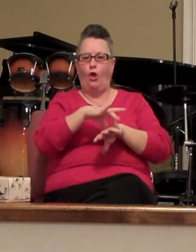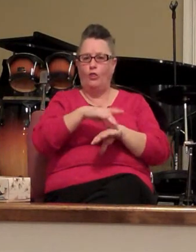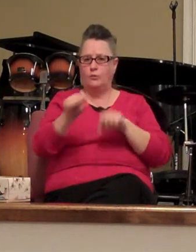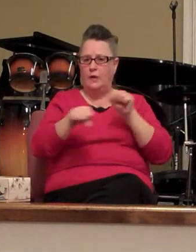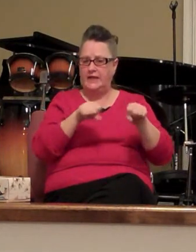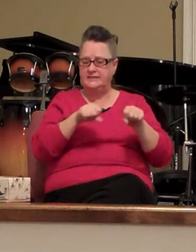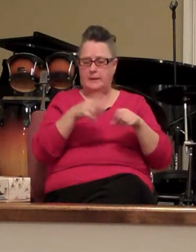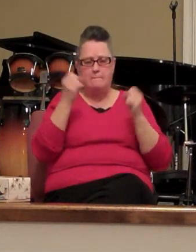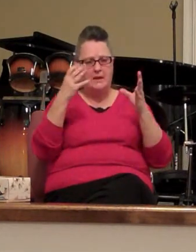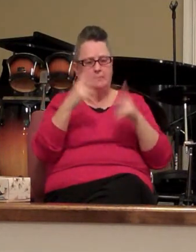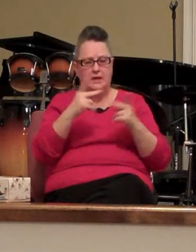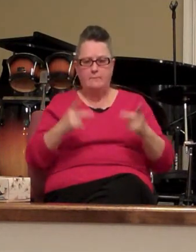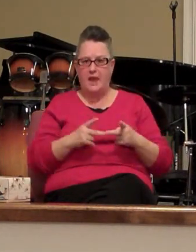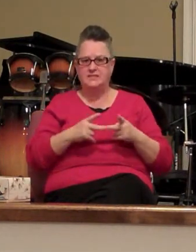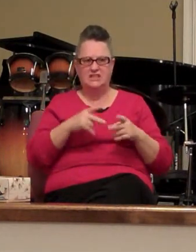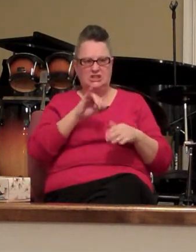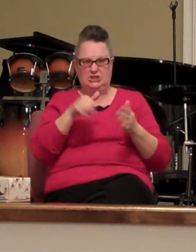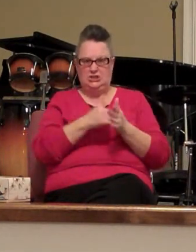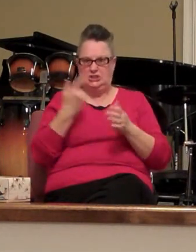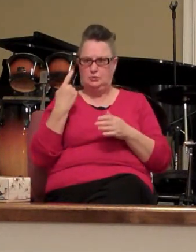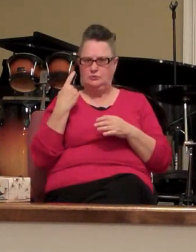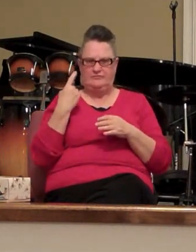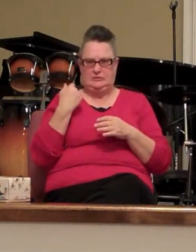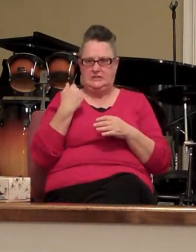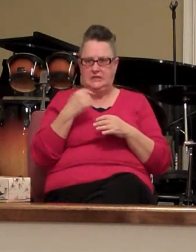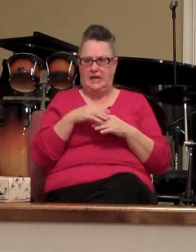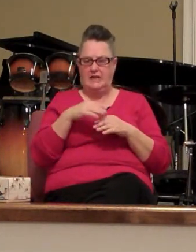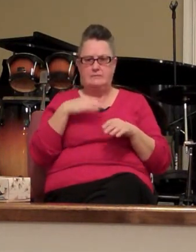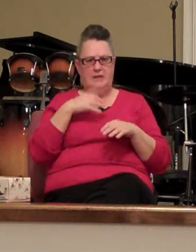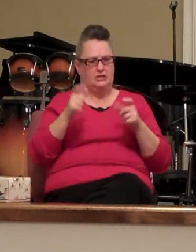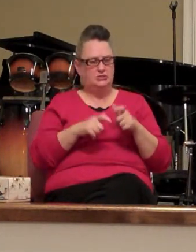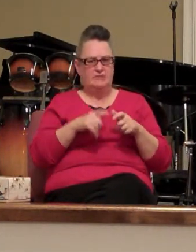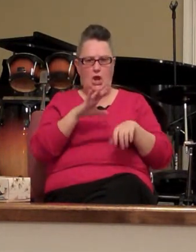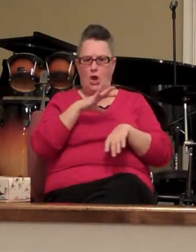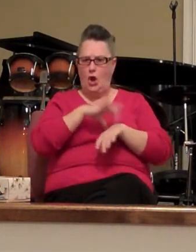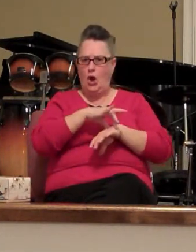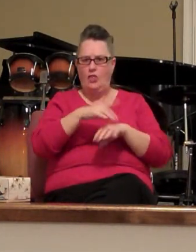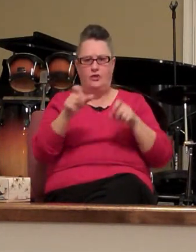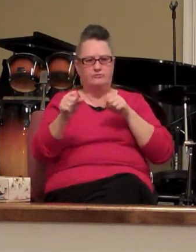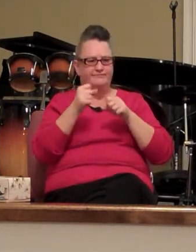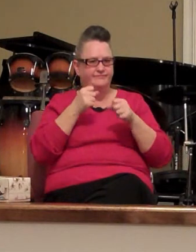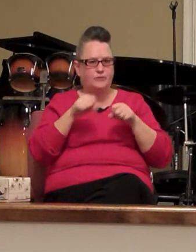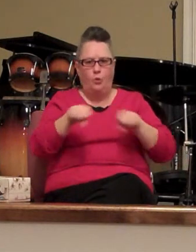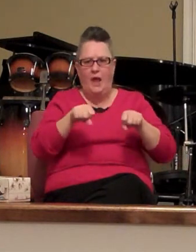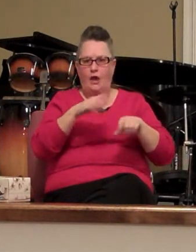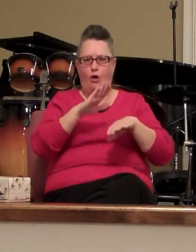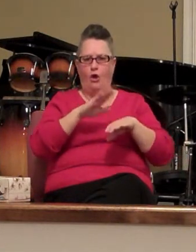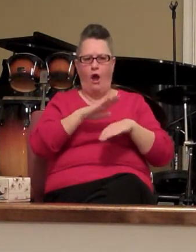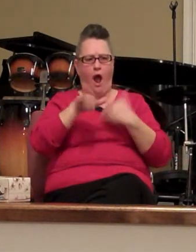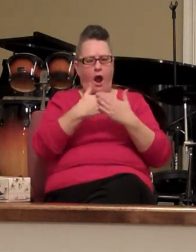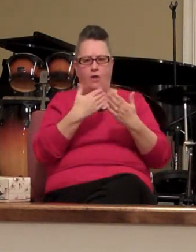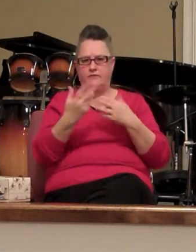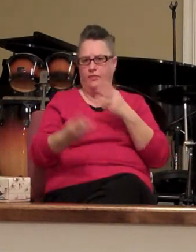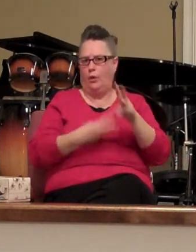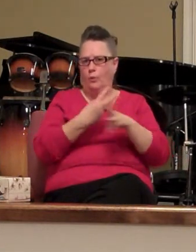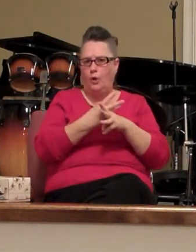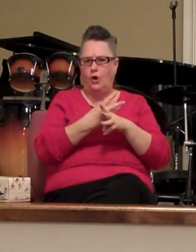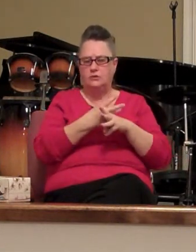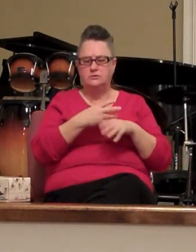just recently in the past few years there have been great earthquakes all over the world where earthquakes don't normally happen